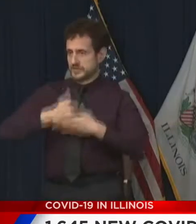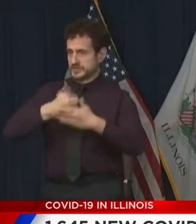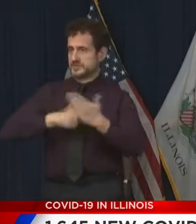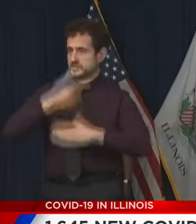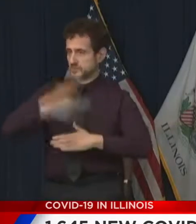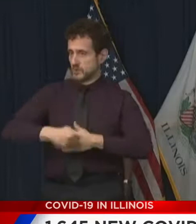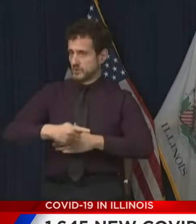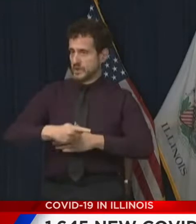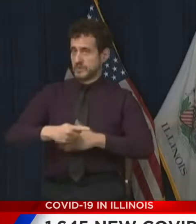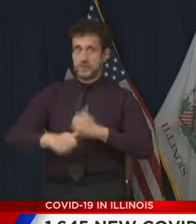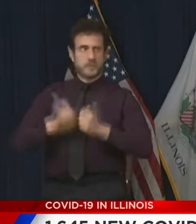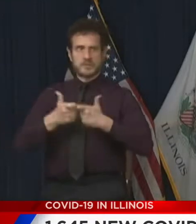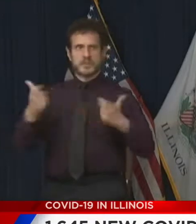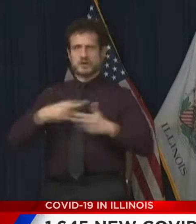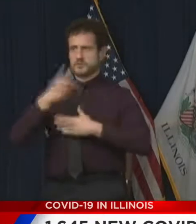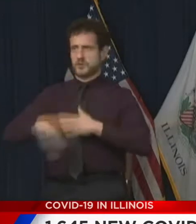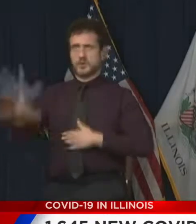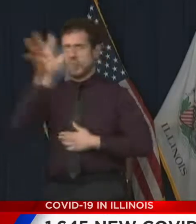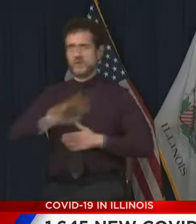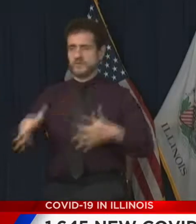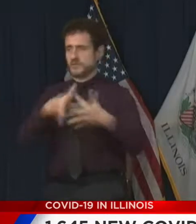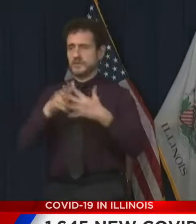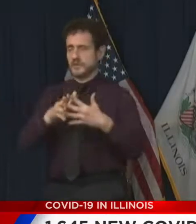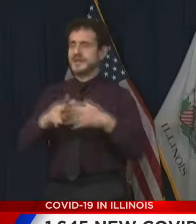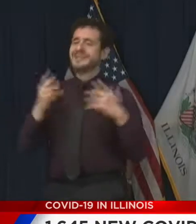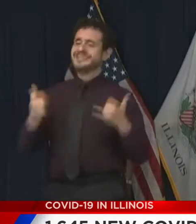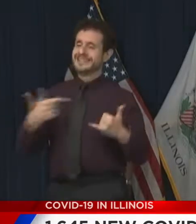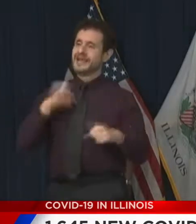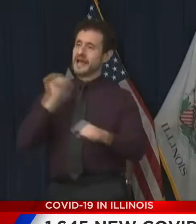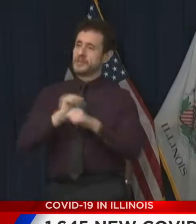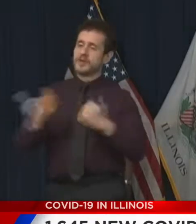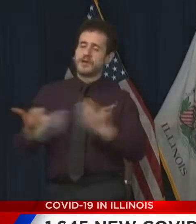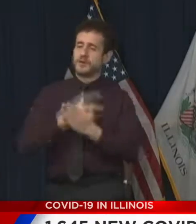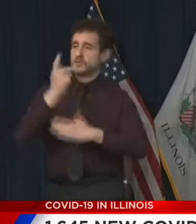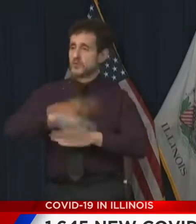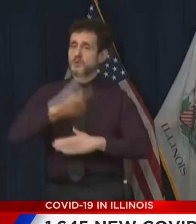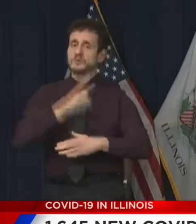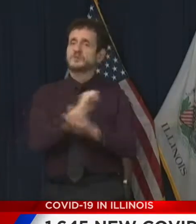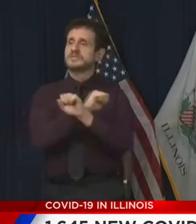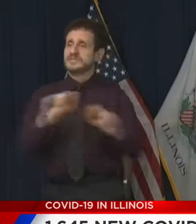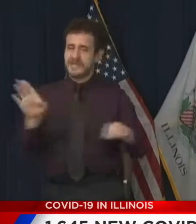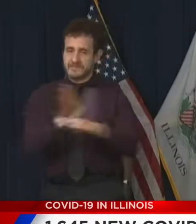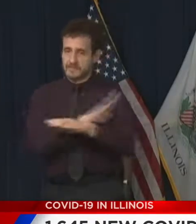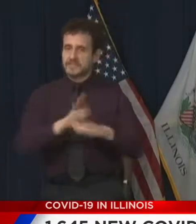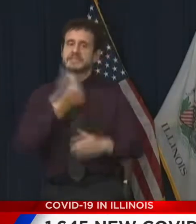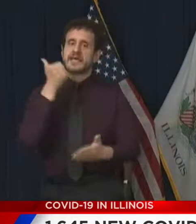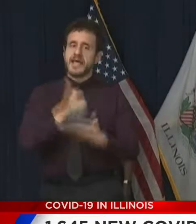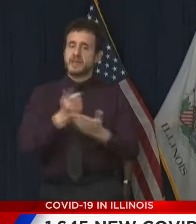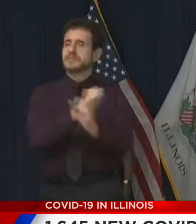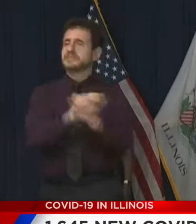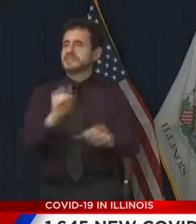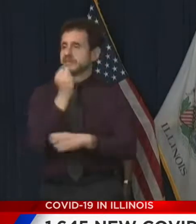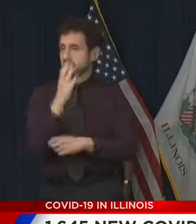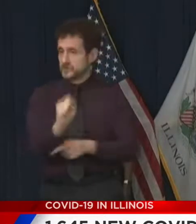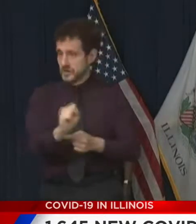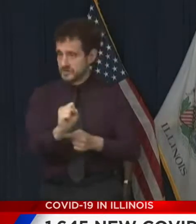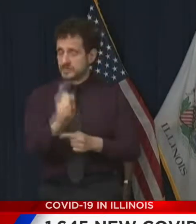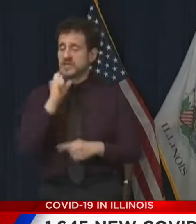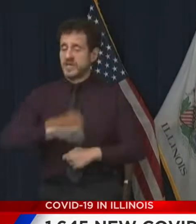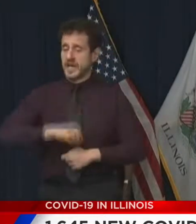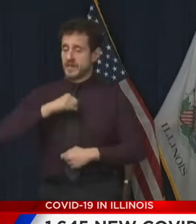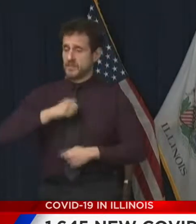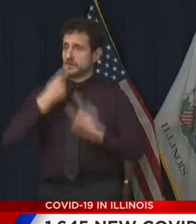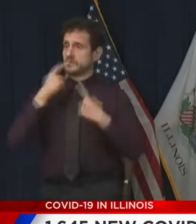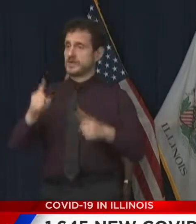I'm building on our work to preserve jobs and save small businesses. I'm proud to announce the first $46